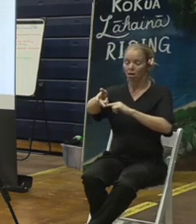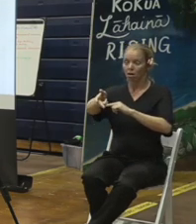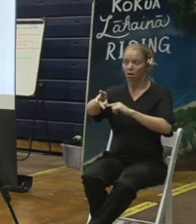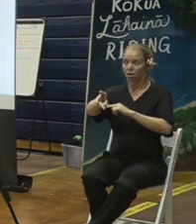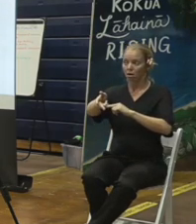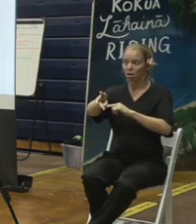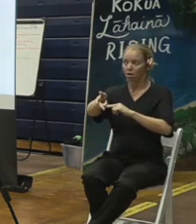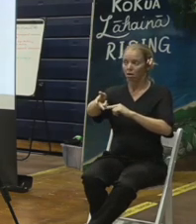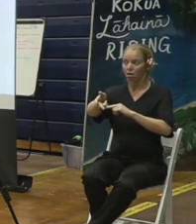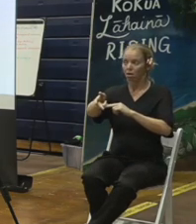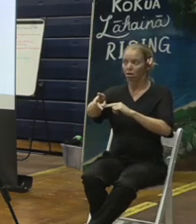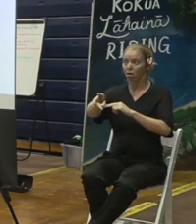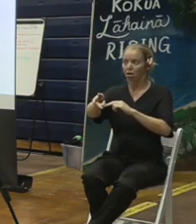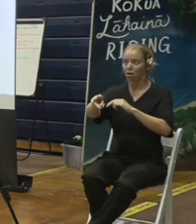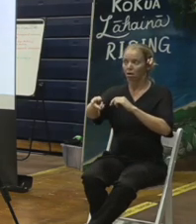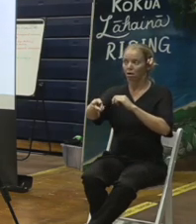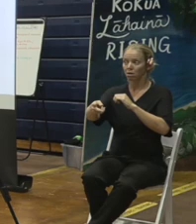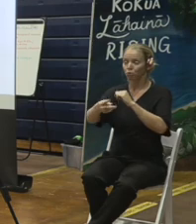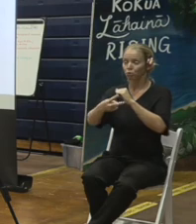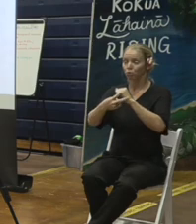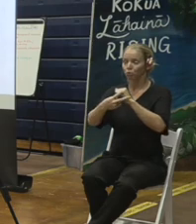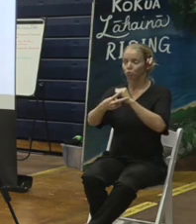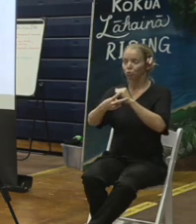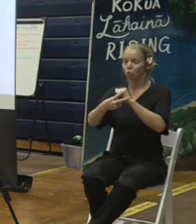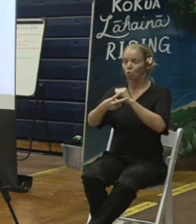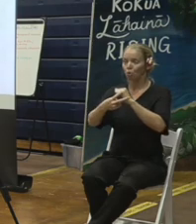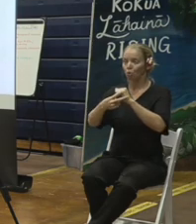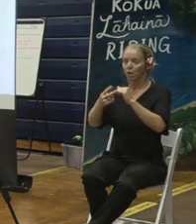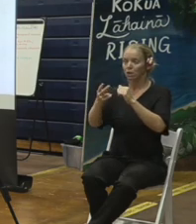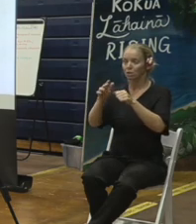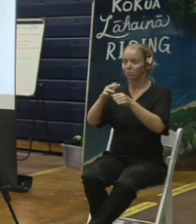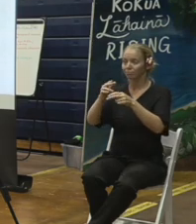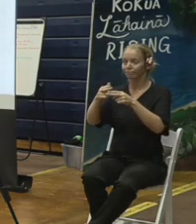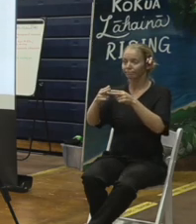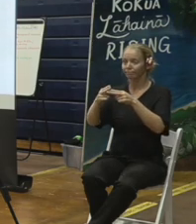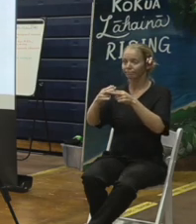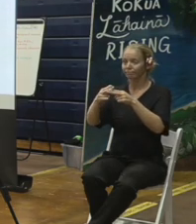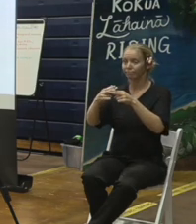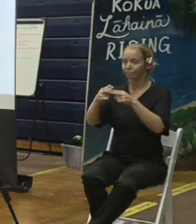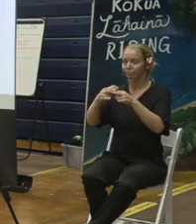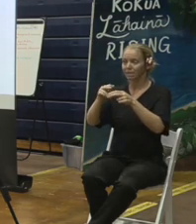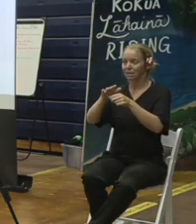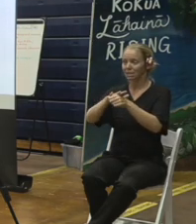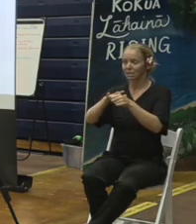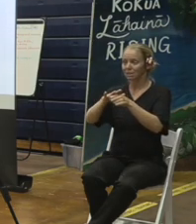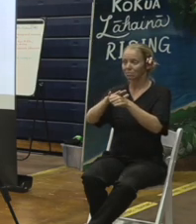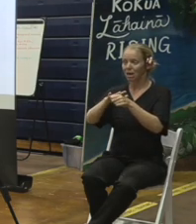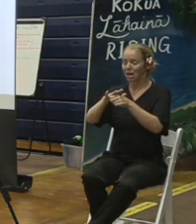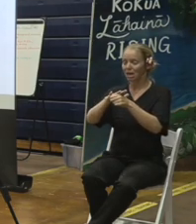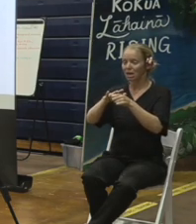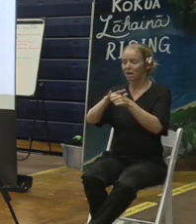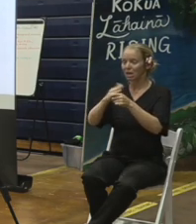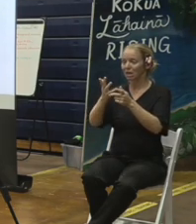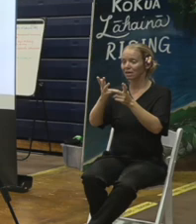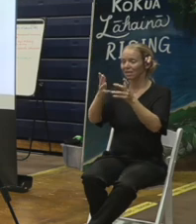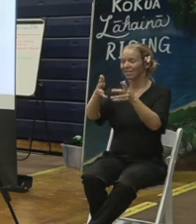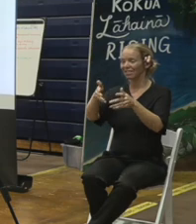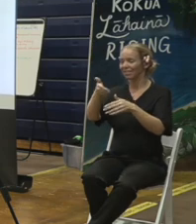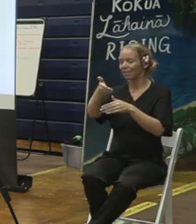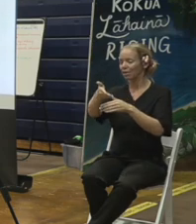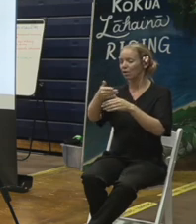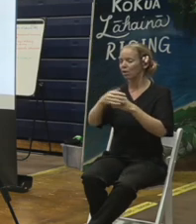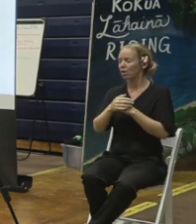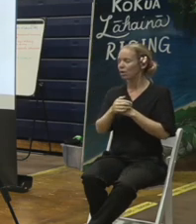temporary debris storage site contractor is beginning the process now to reinforce and widen that haulage road. So there